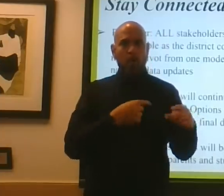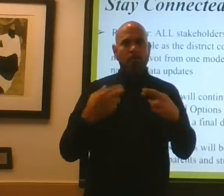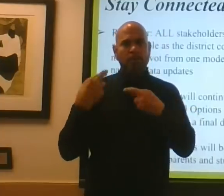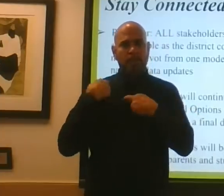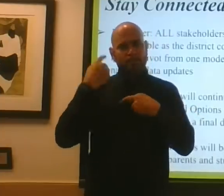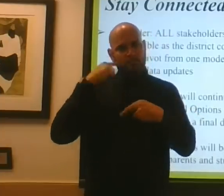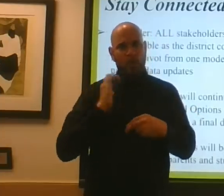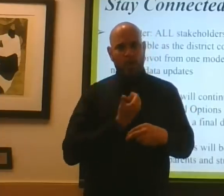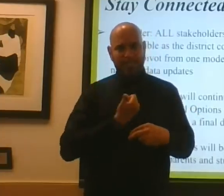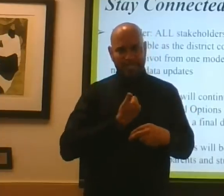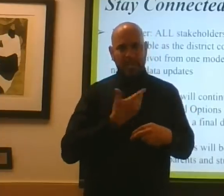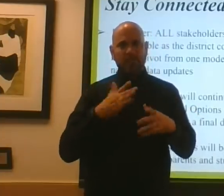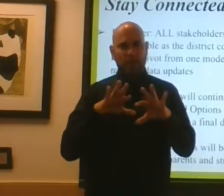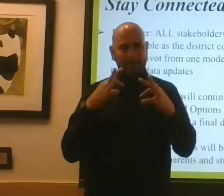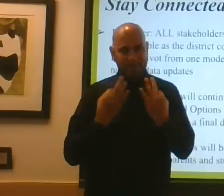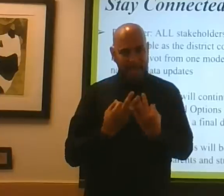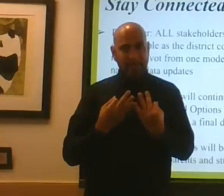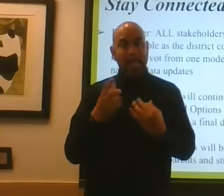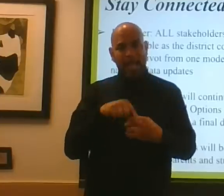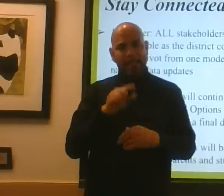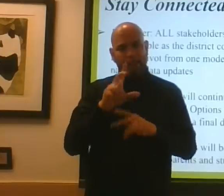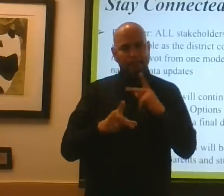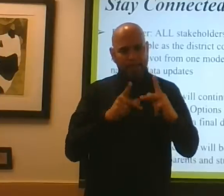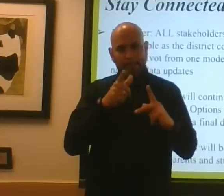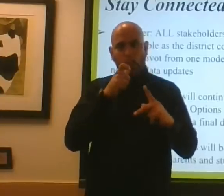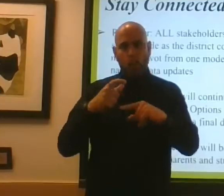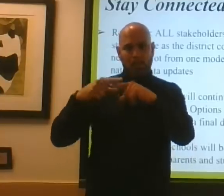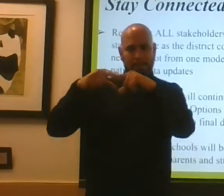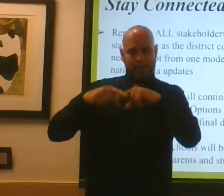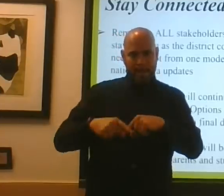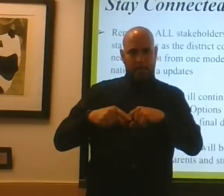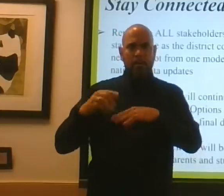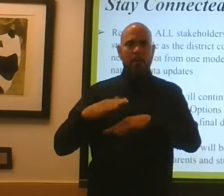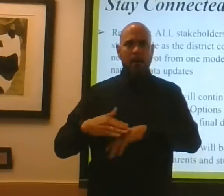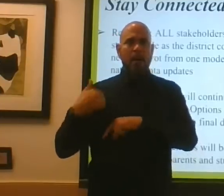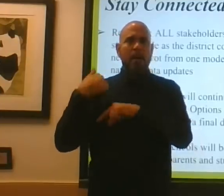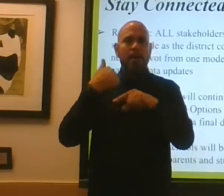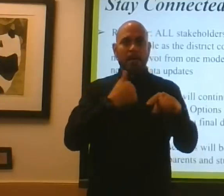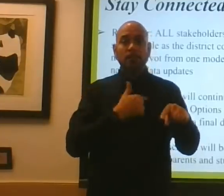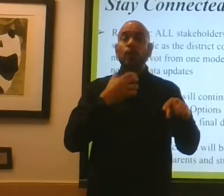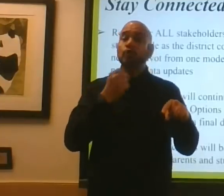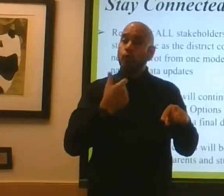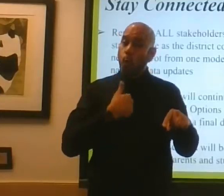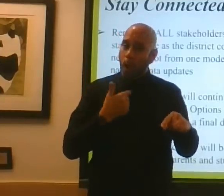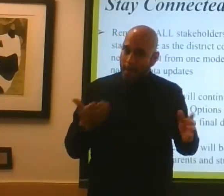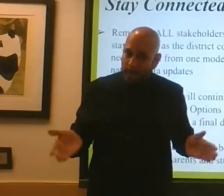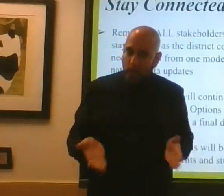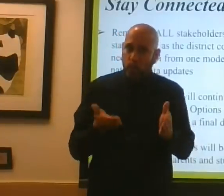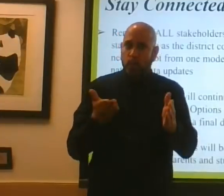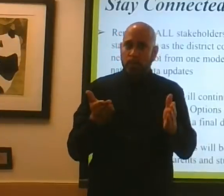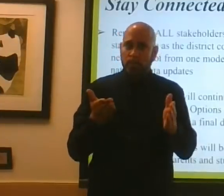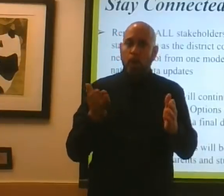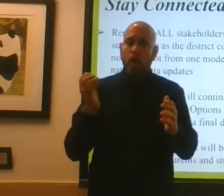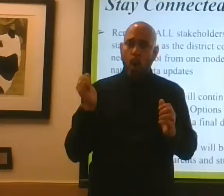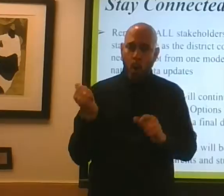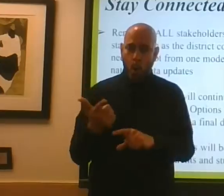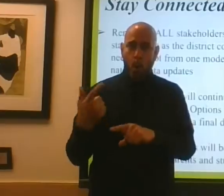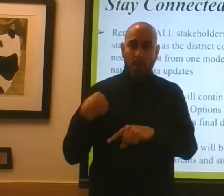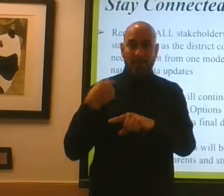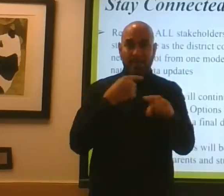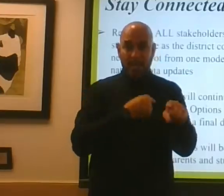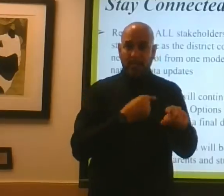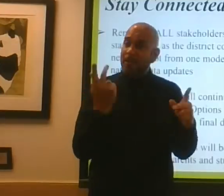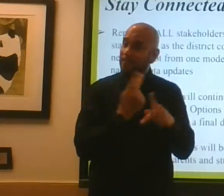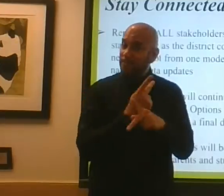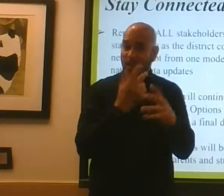our families and those who depend upon us. And so I'm encouraging all of us to figure out your